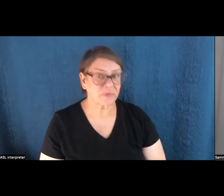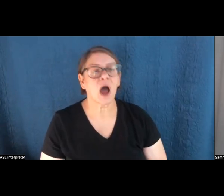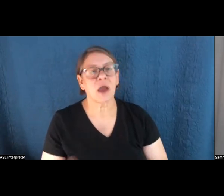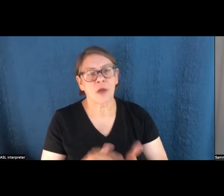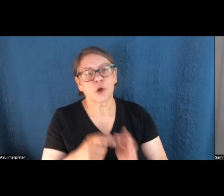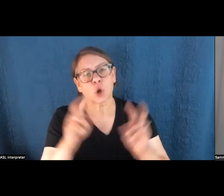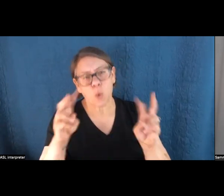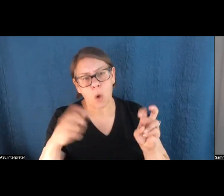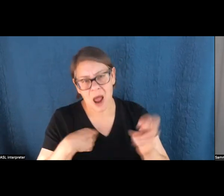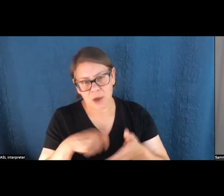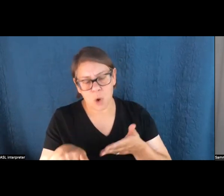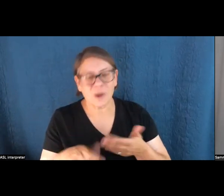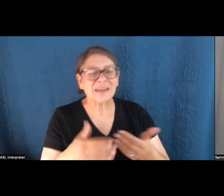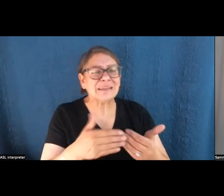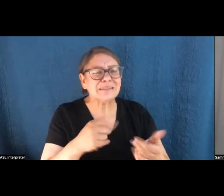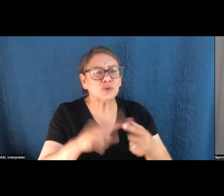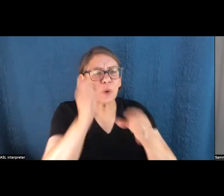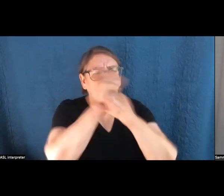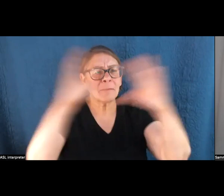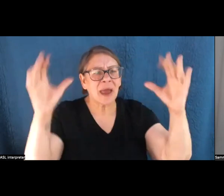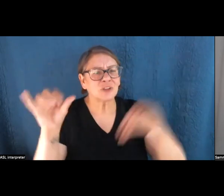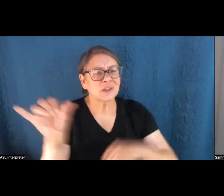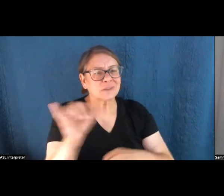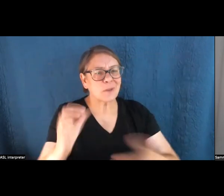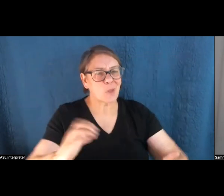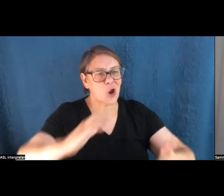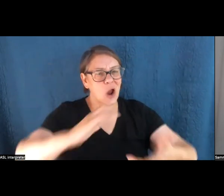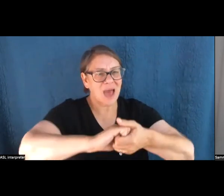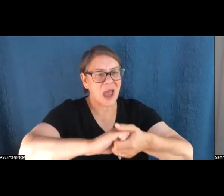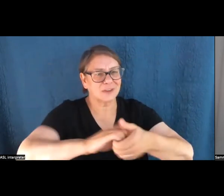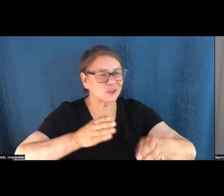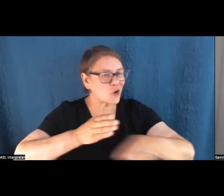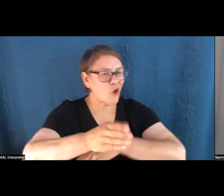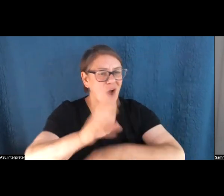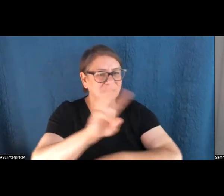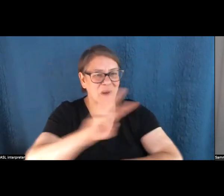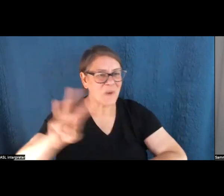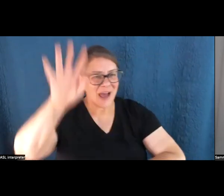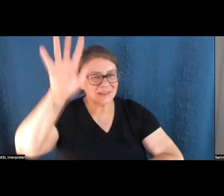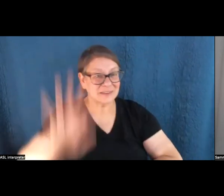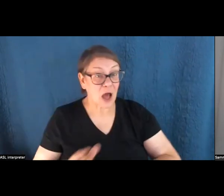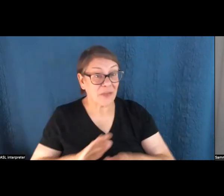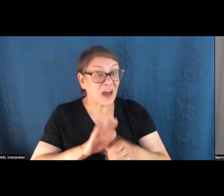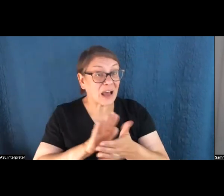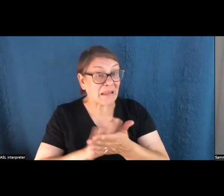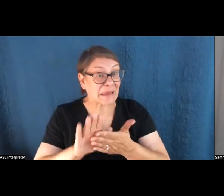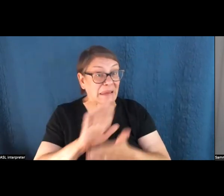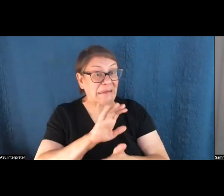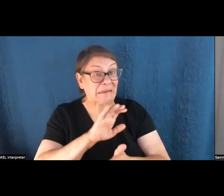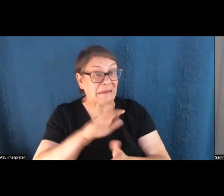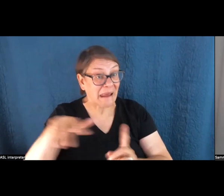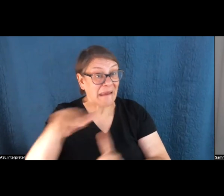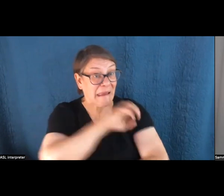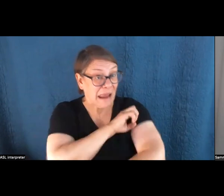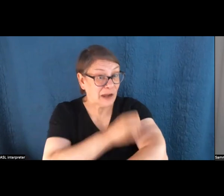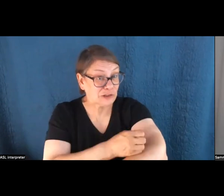piece, it's easy to imagine similar alliances forming across the West, the clean energy transition, bringing together environmentalists and